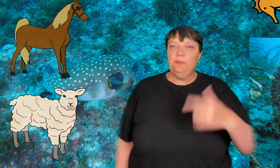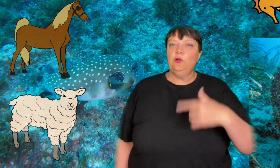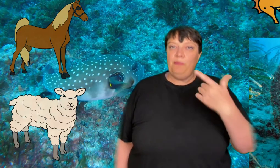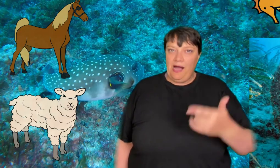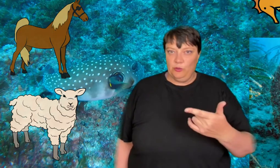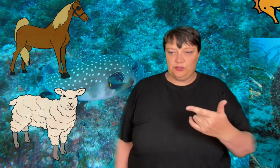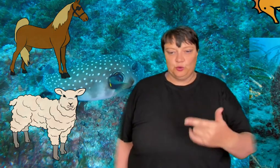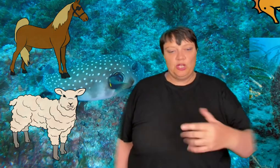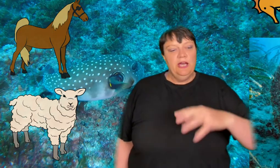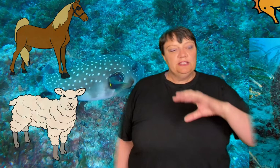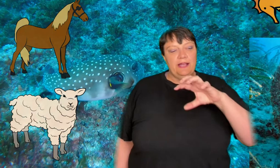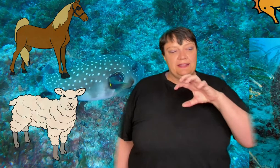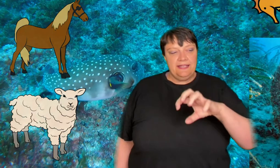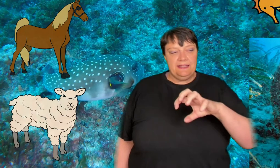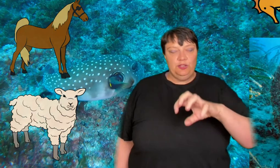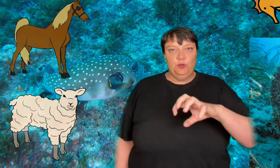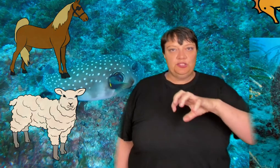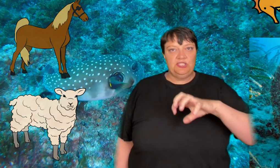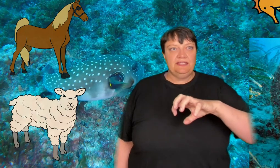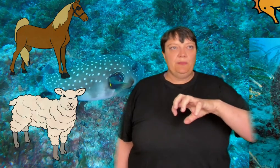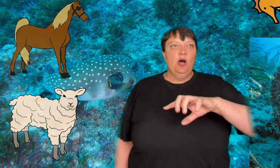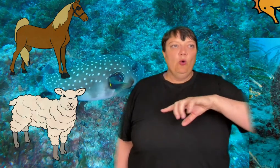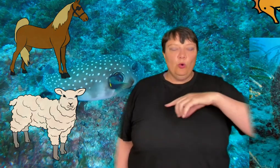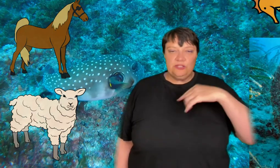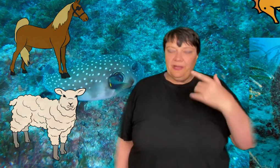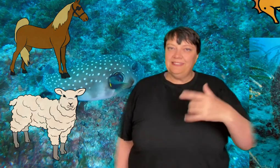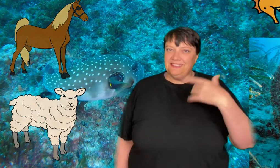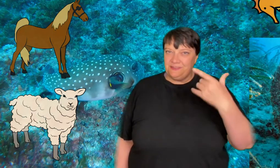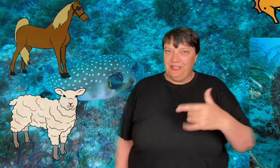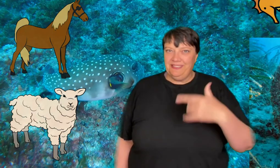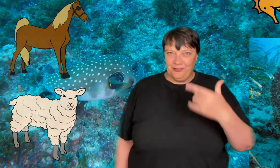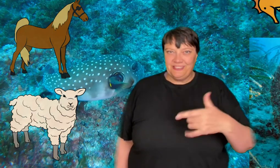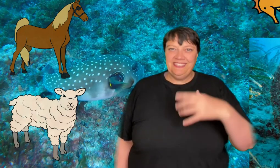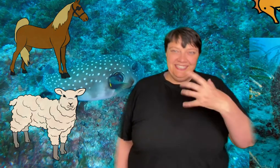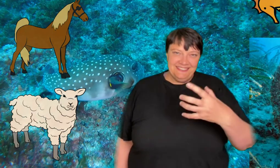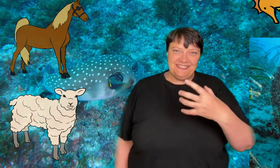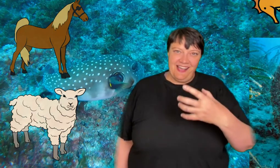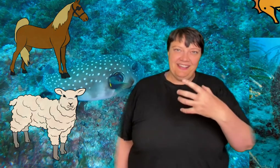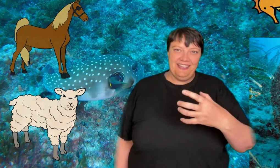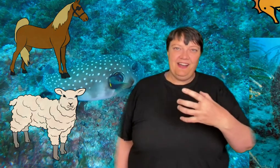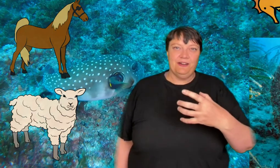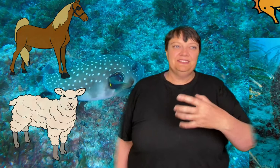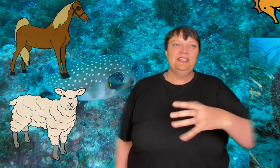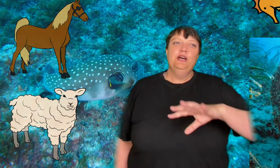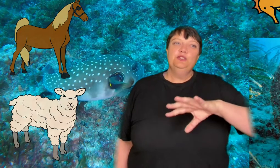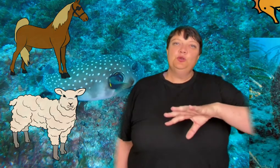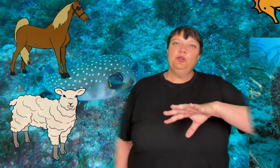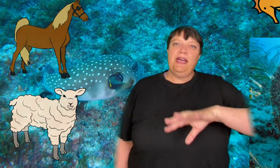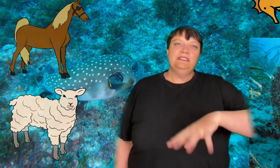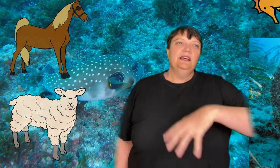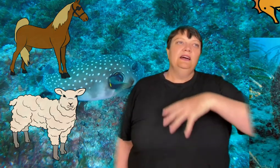reliable power source. So I think that you could set up automated spindles inside currents